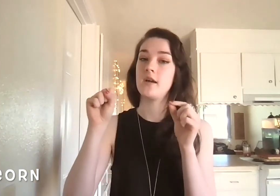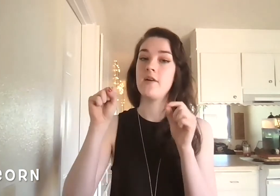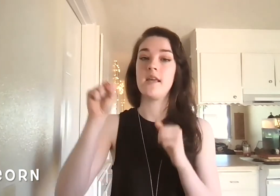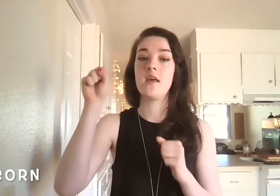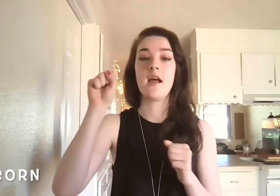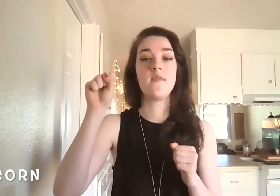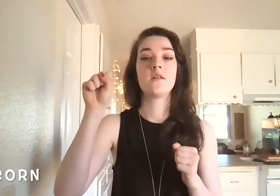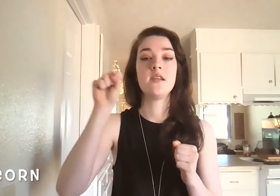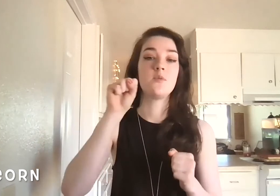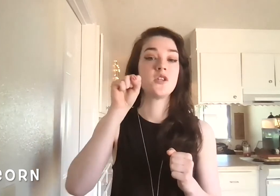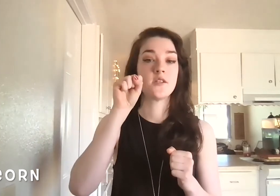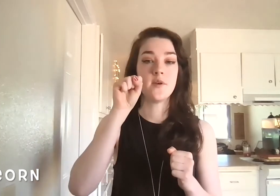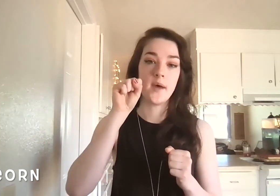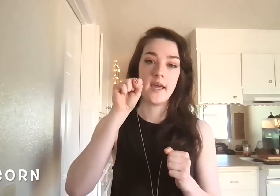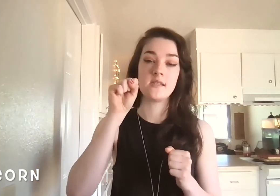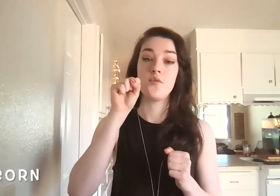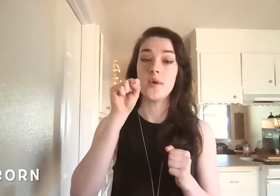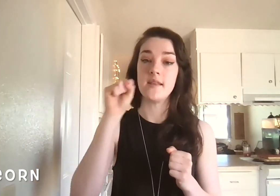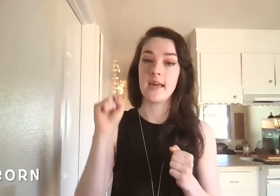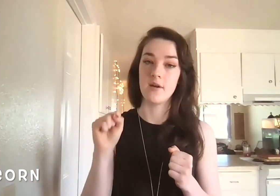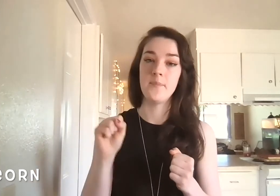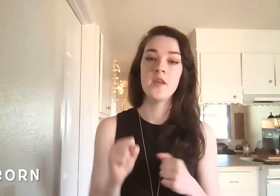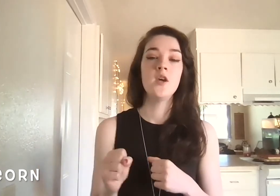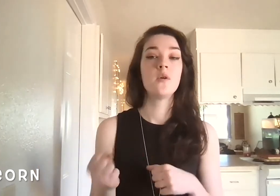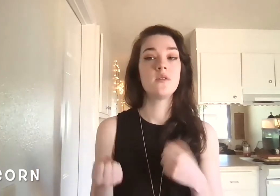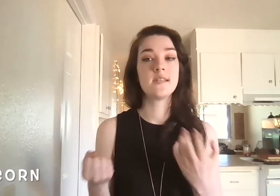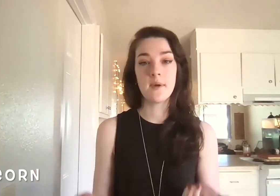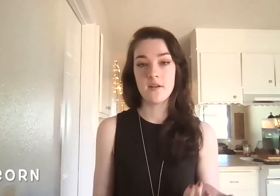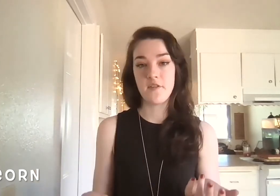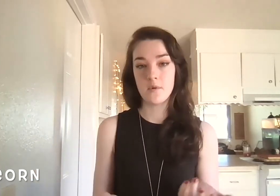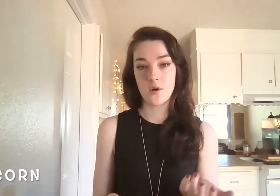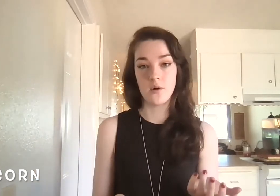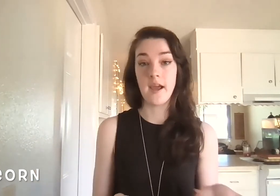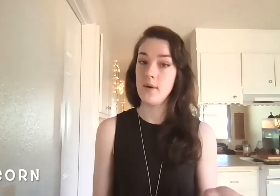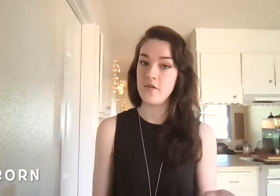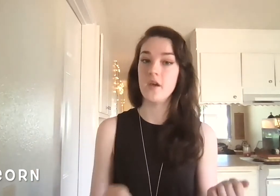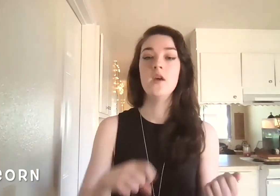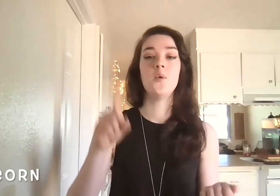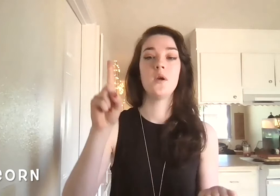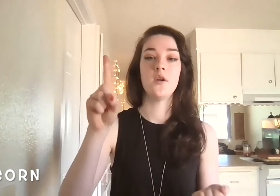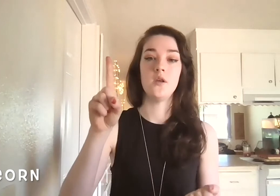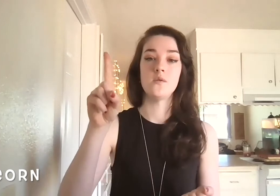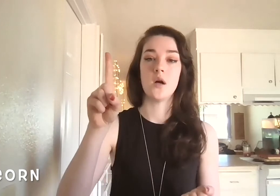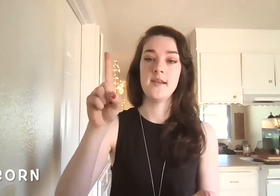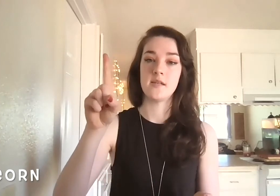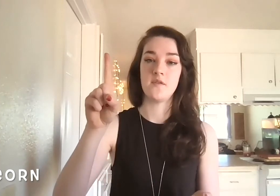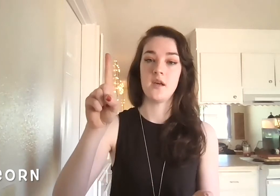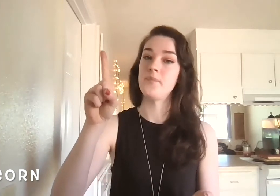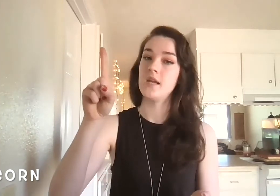carrot here and then our teeth would chatter it away as if we were eating the carrot. We're going to the same kind of thing with corn. However, we're going to use our index finger like